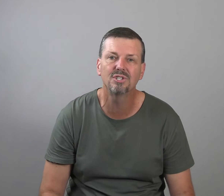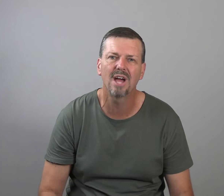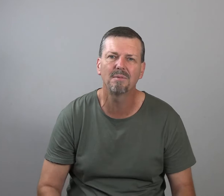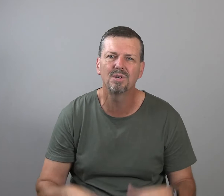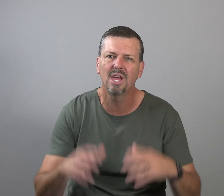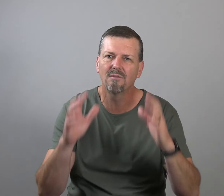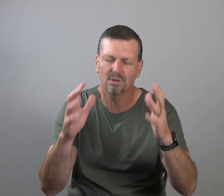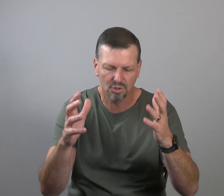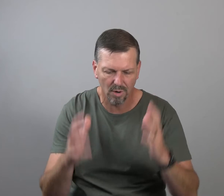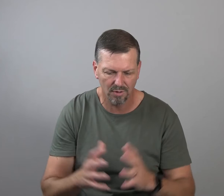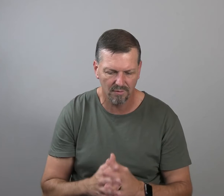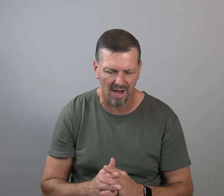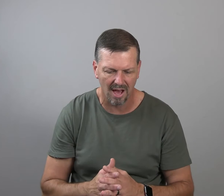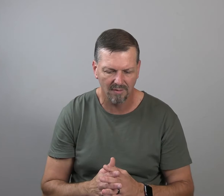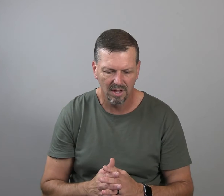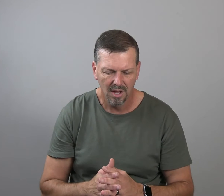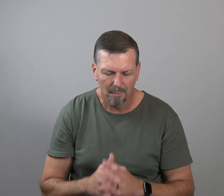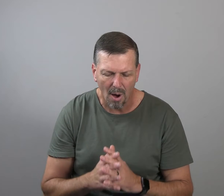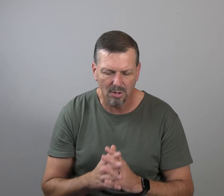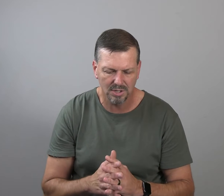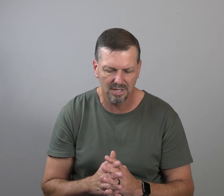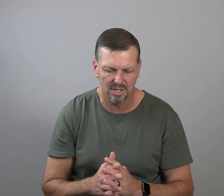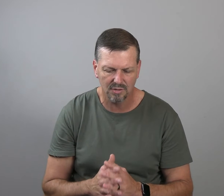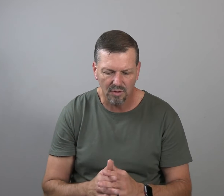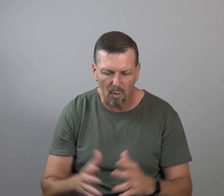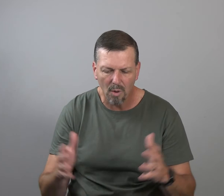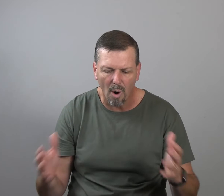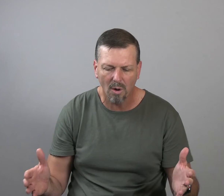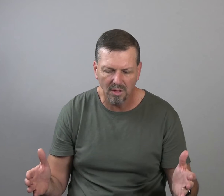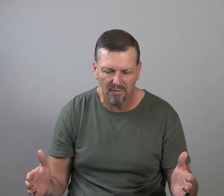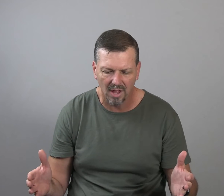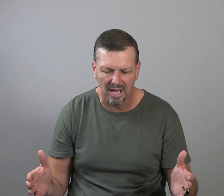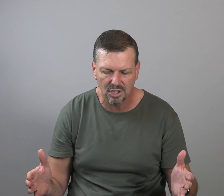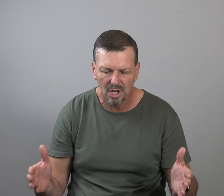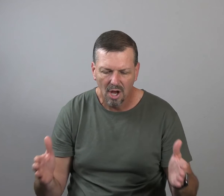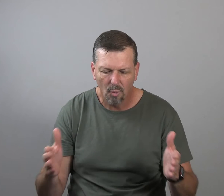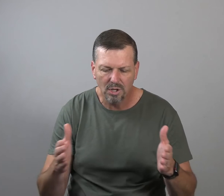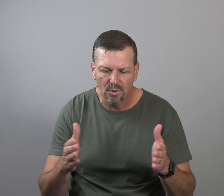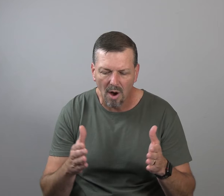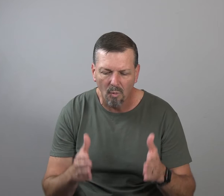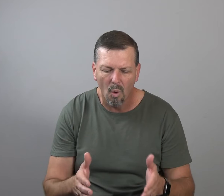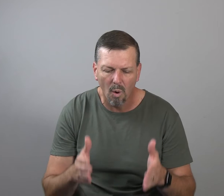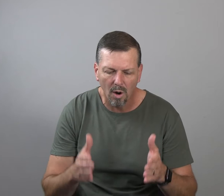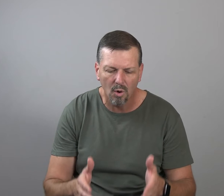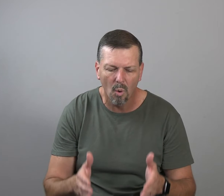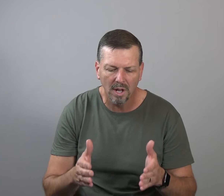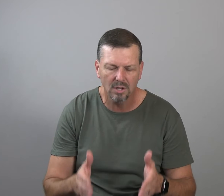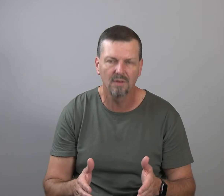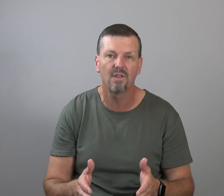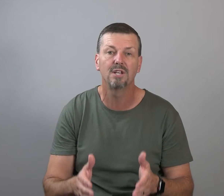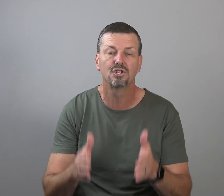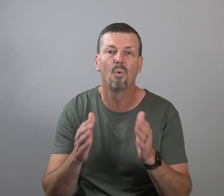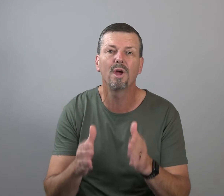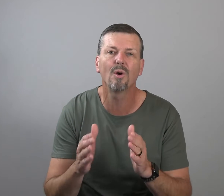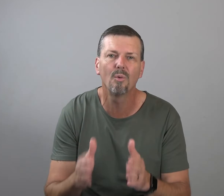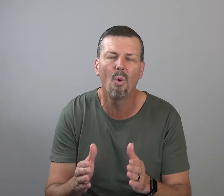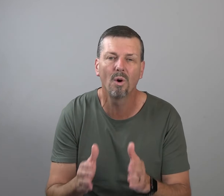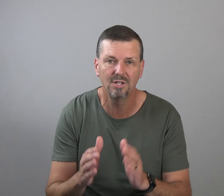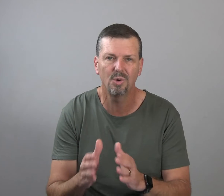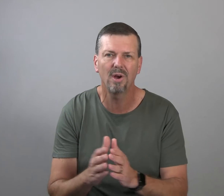10, verse 3-5. Paul says this, For though we walk in the flesh, we do not war according to the flesh. So we are at war. Did you